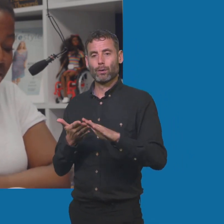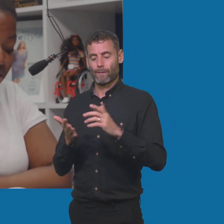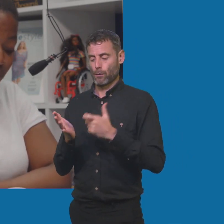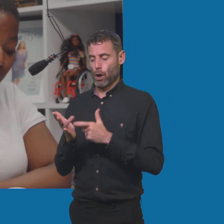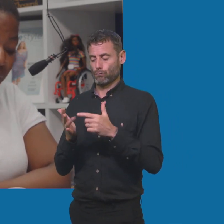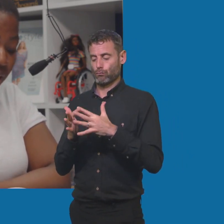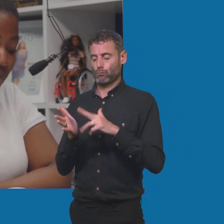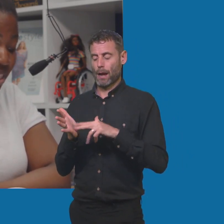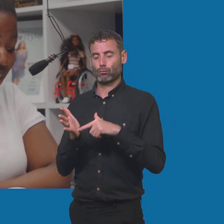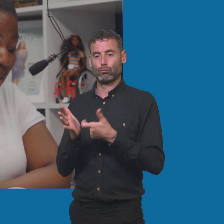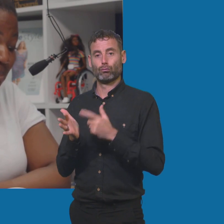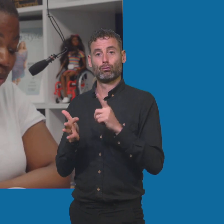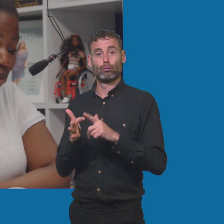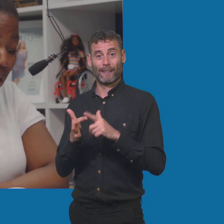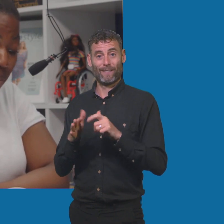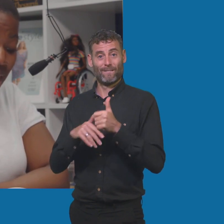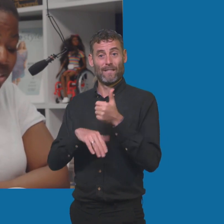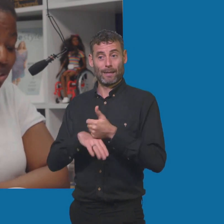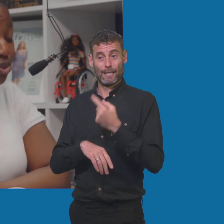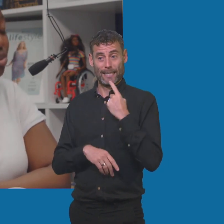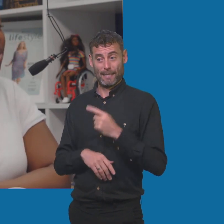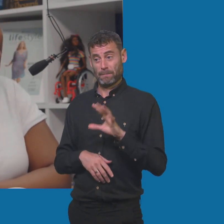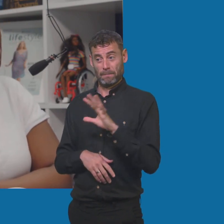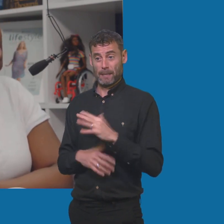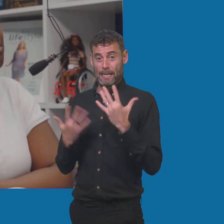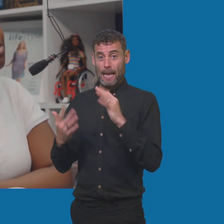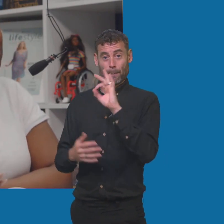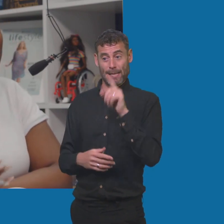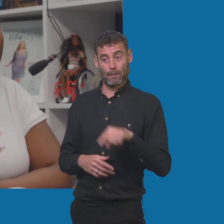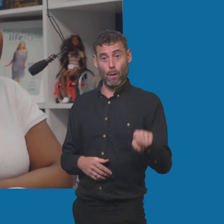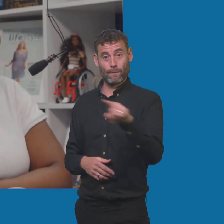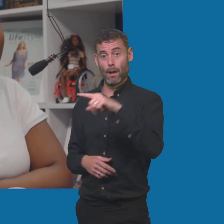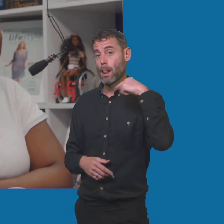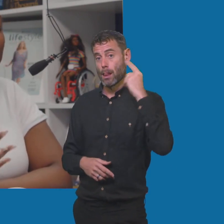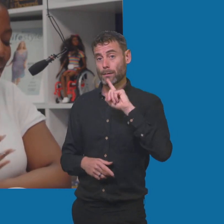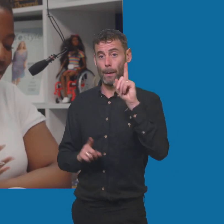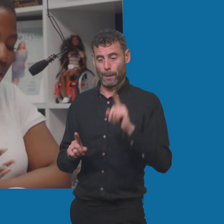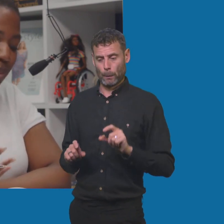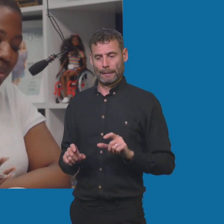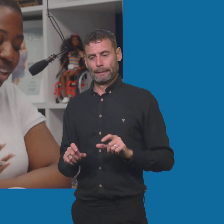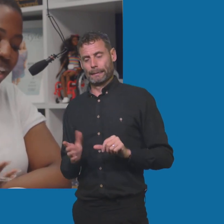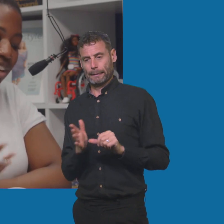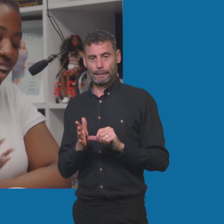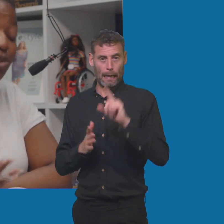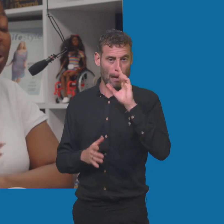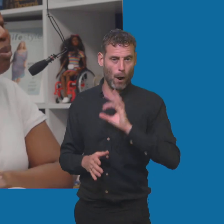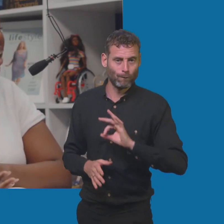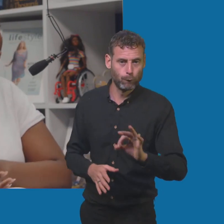Londoners on low income are skipping meals or going without essentials. So it's amazing that women like Henrietta or people like